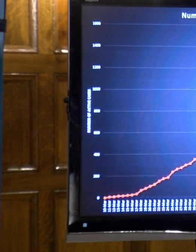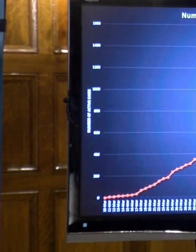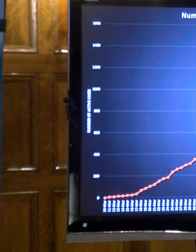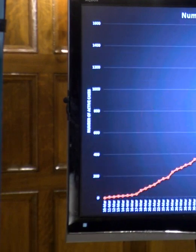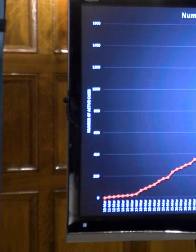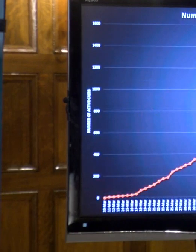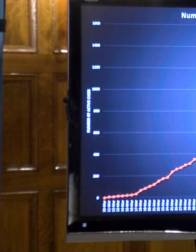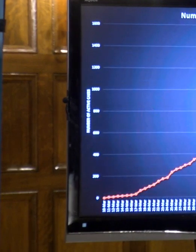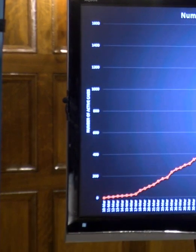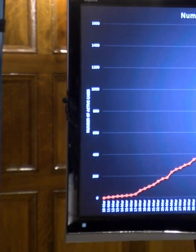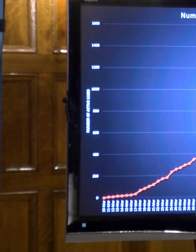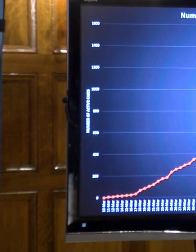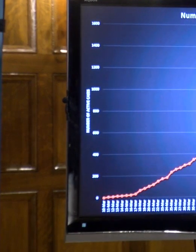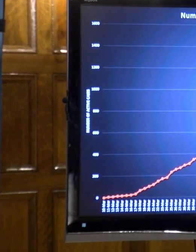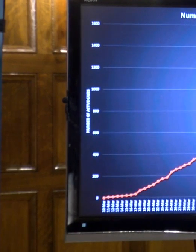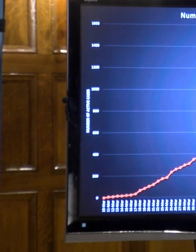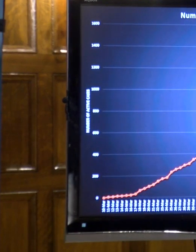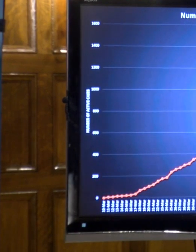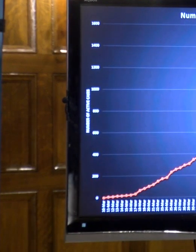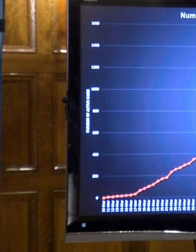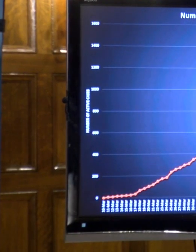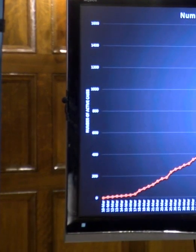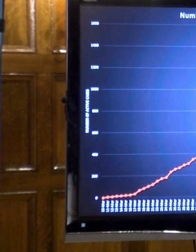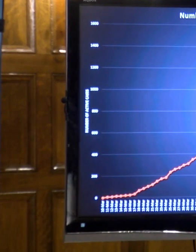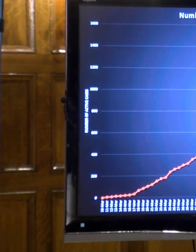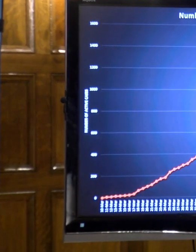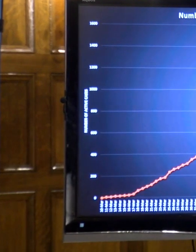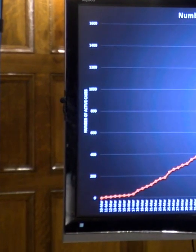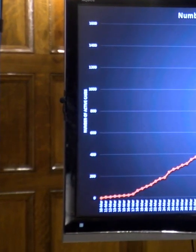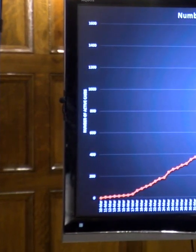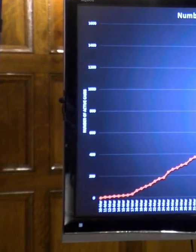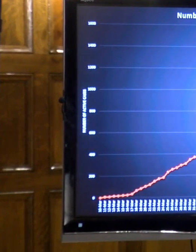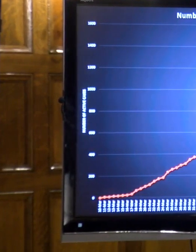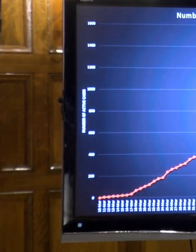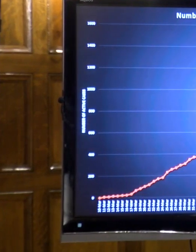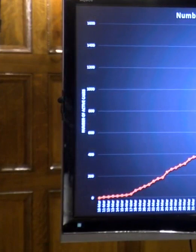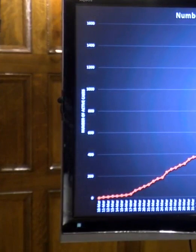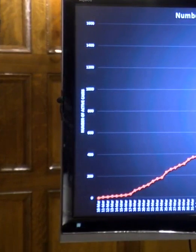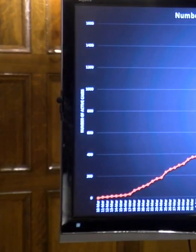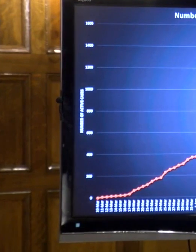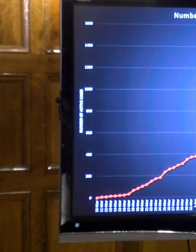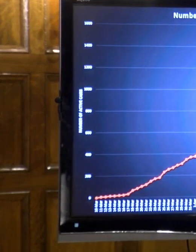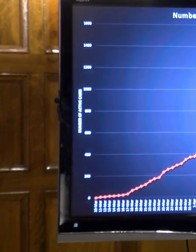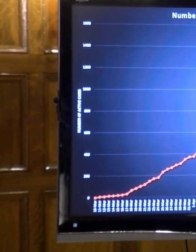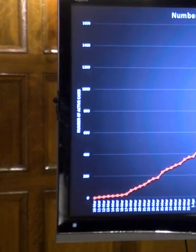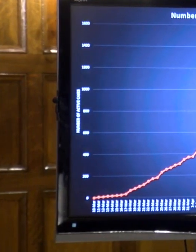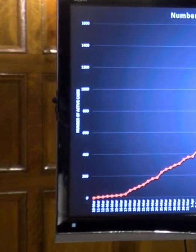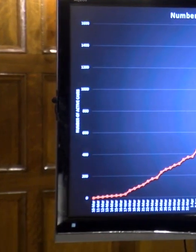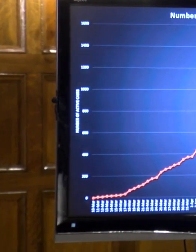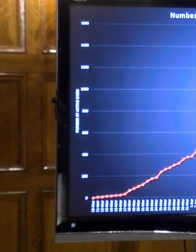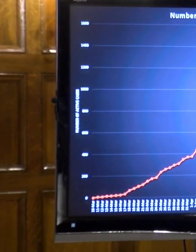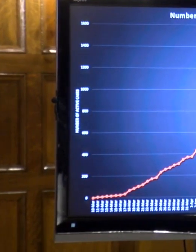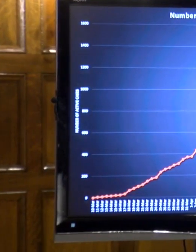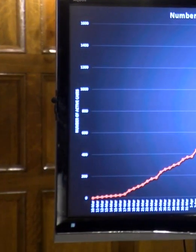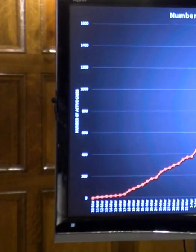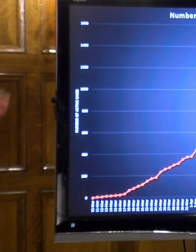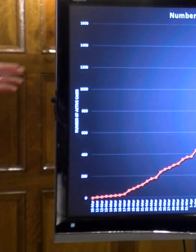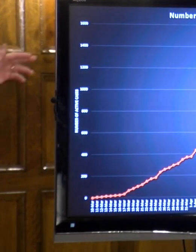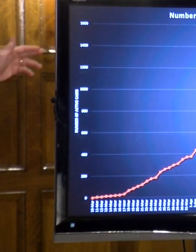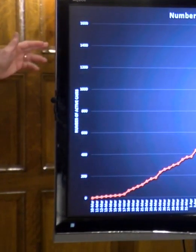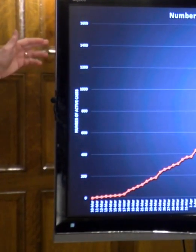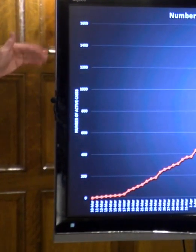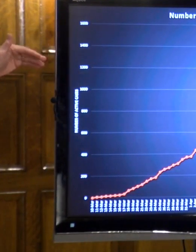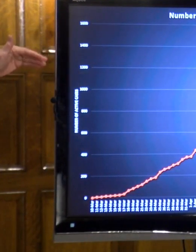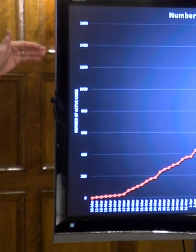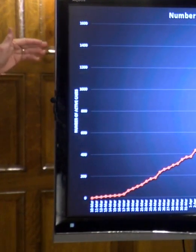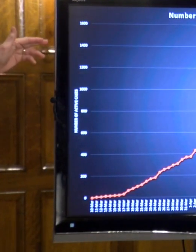is the number of active cases. And here, the highest increase in active cases was at,